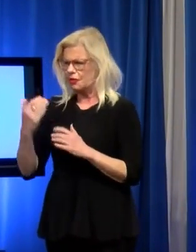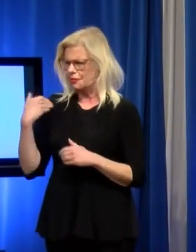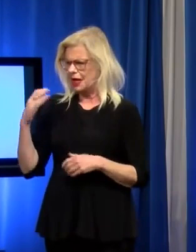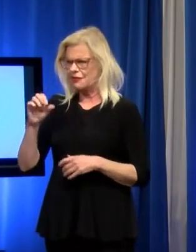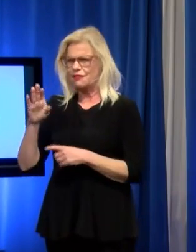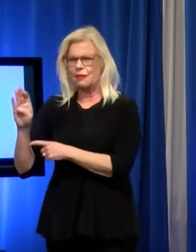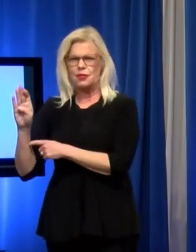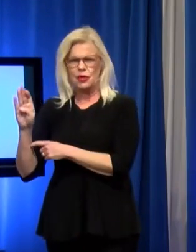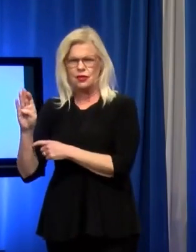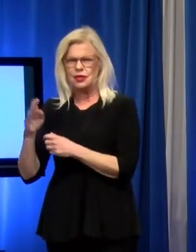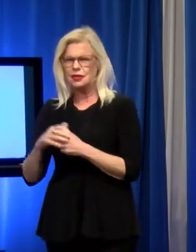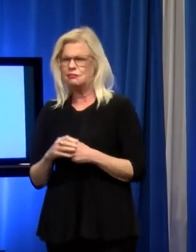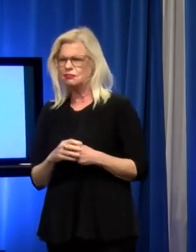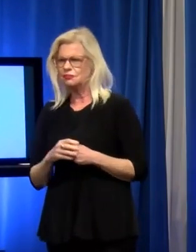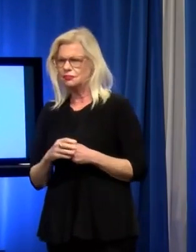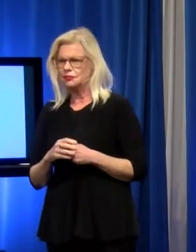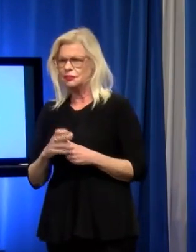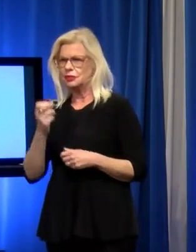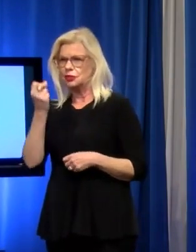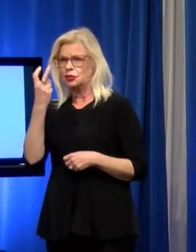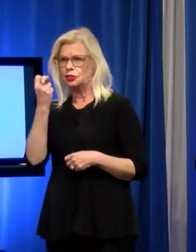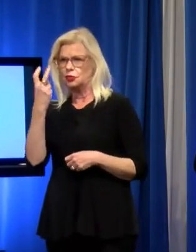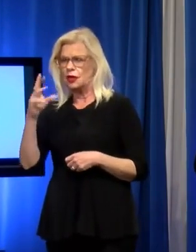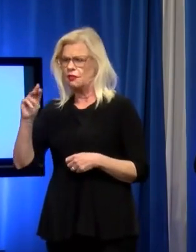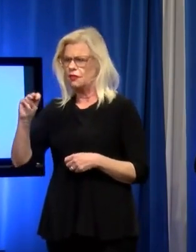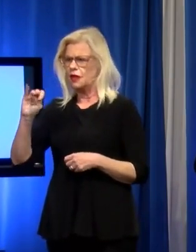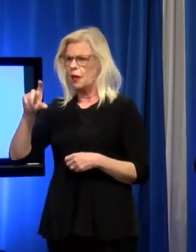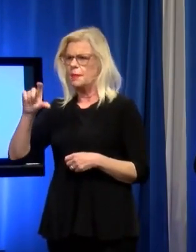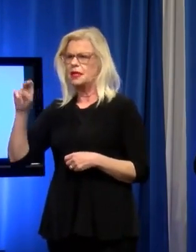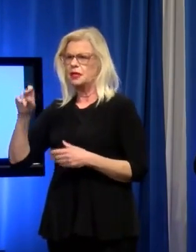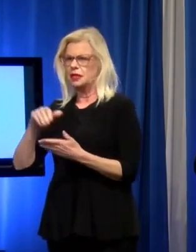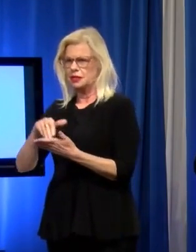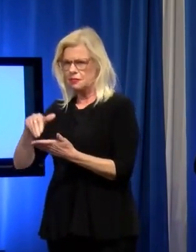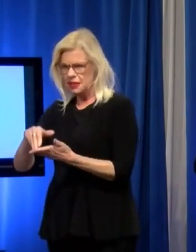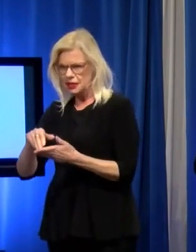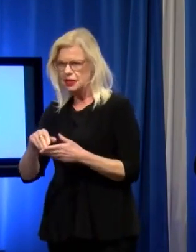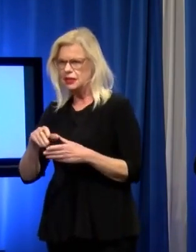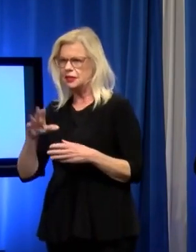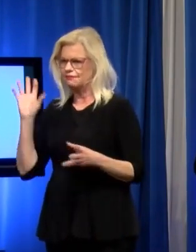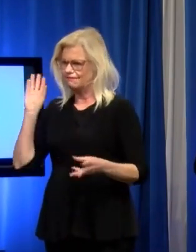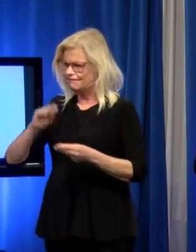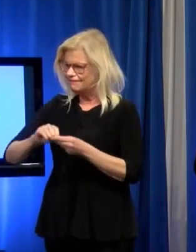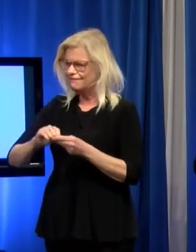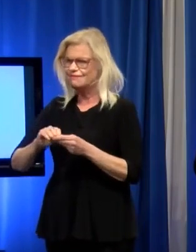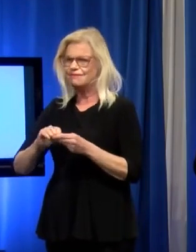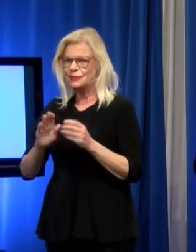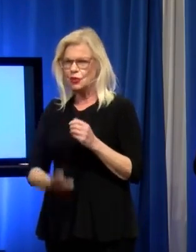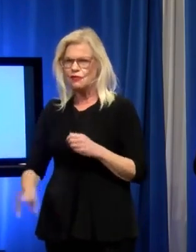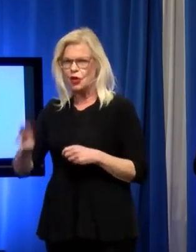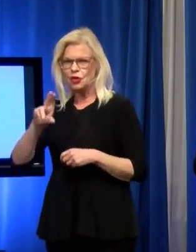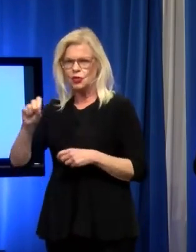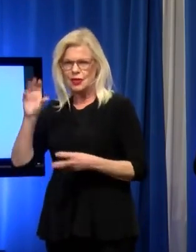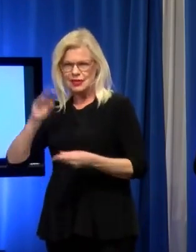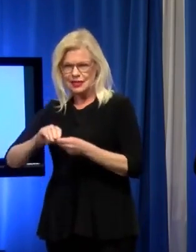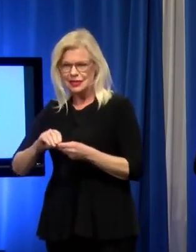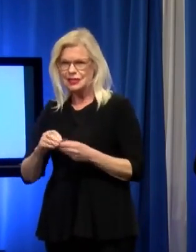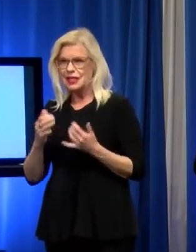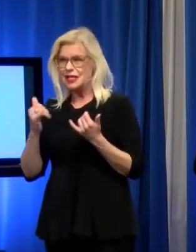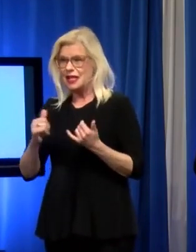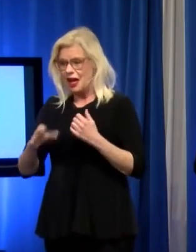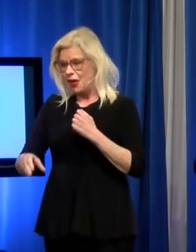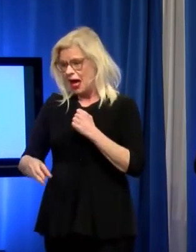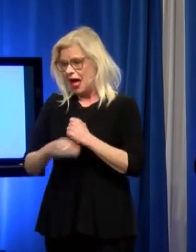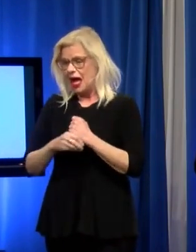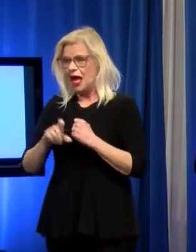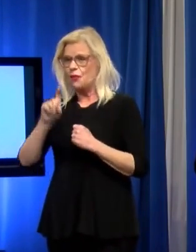States, we have had more than 12 million cases of COVID-19 so far and yet we are now adding about 1